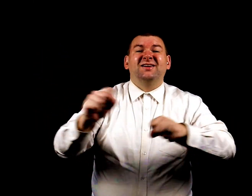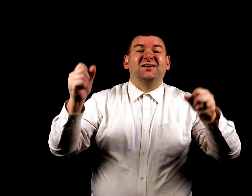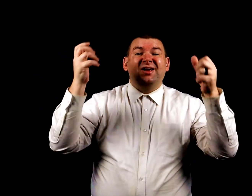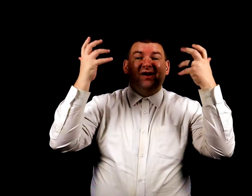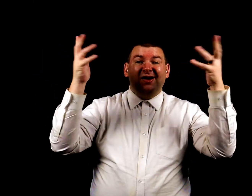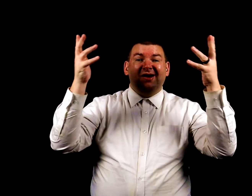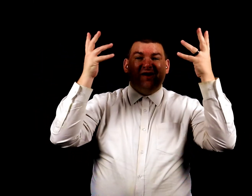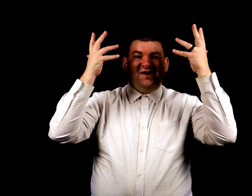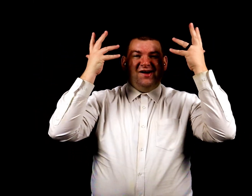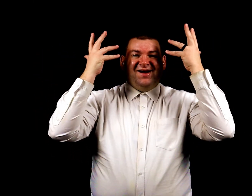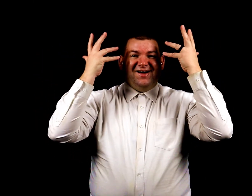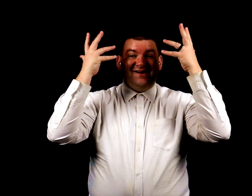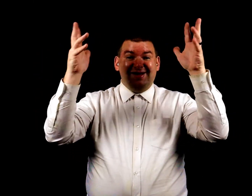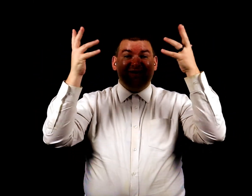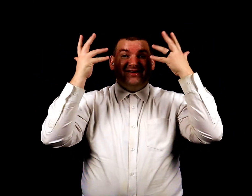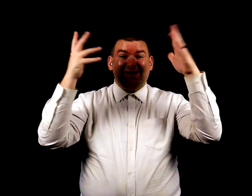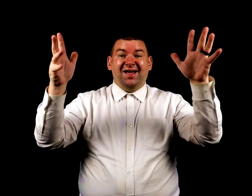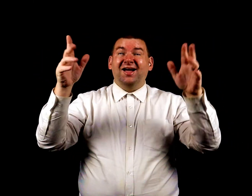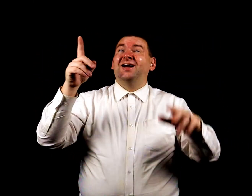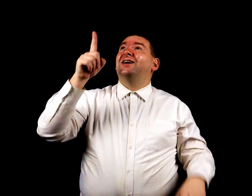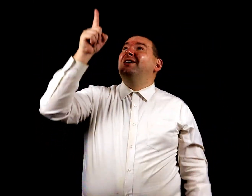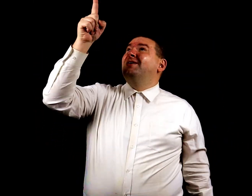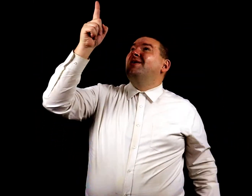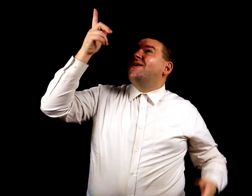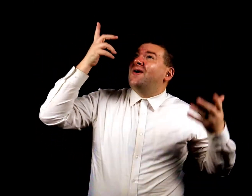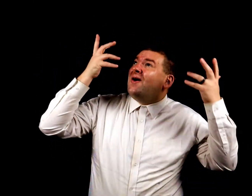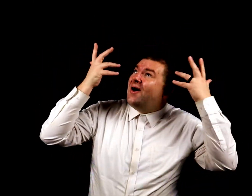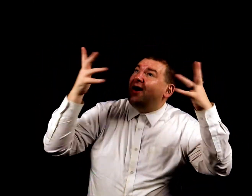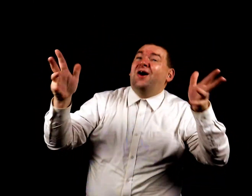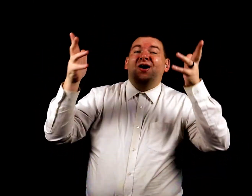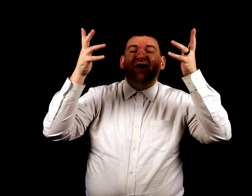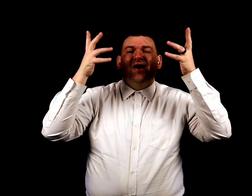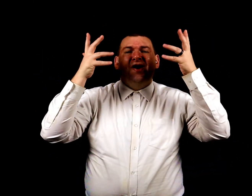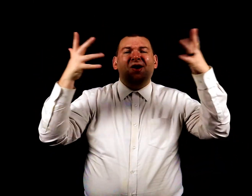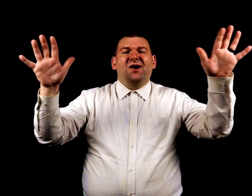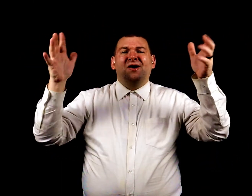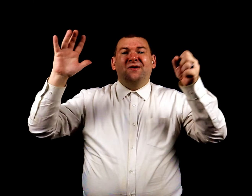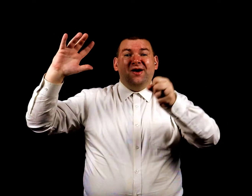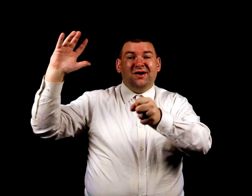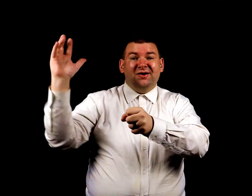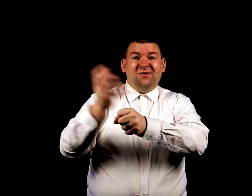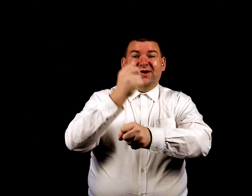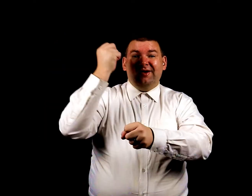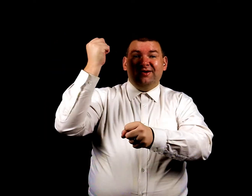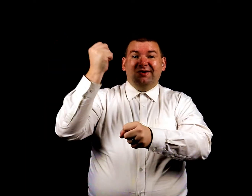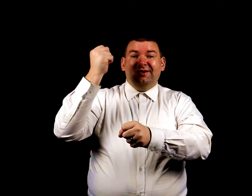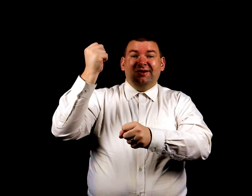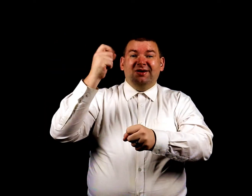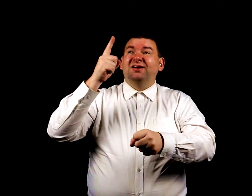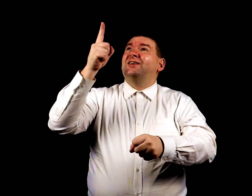already done You've already won It's